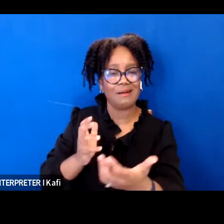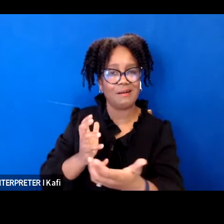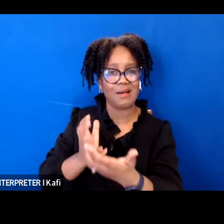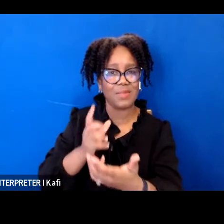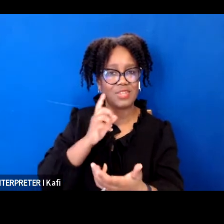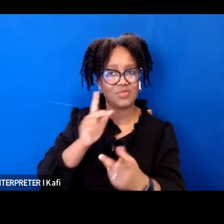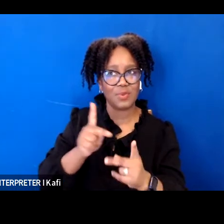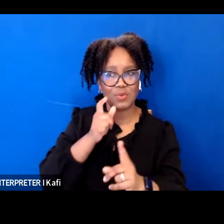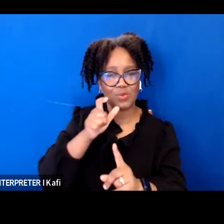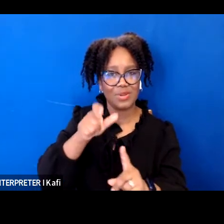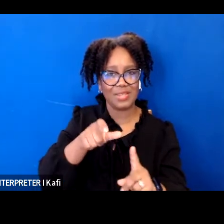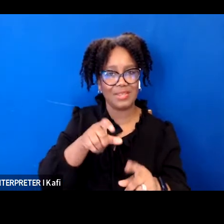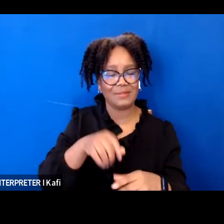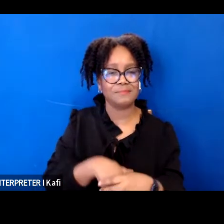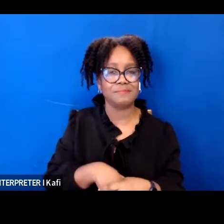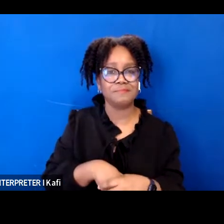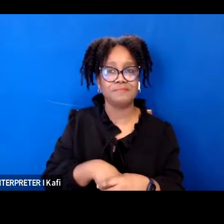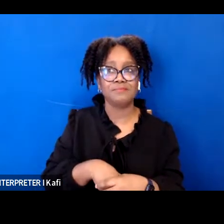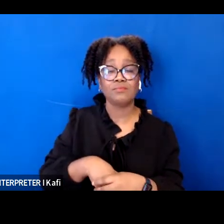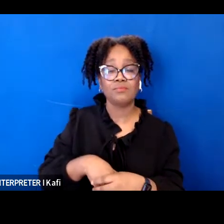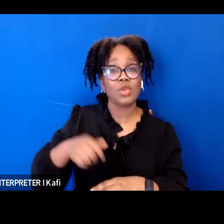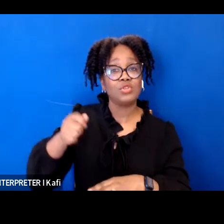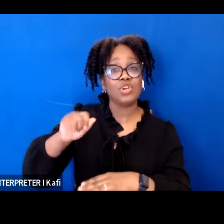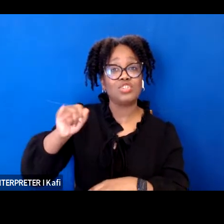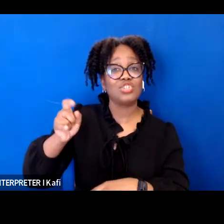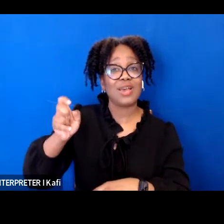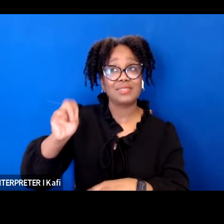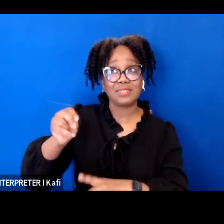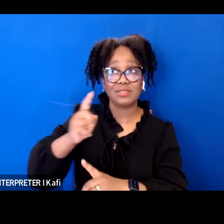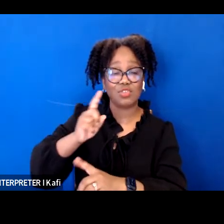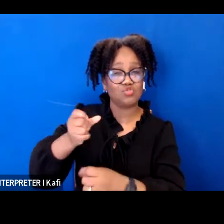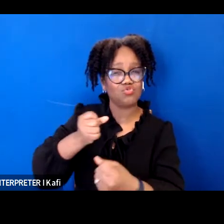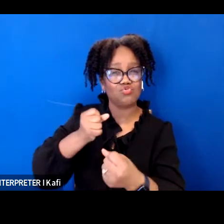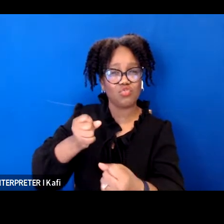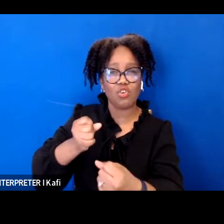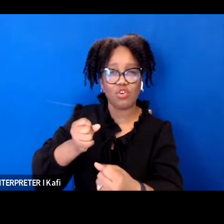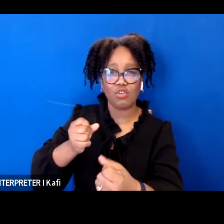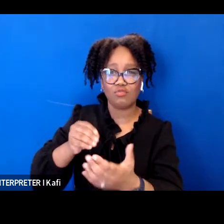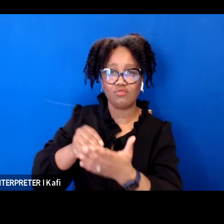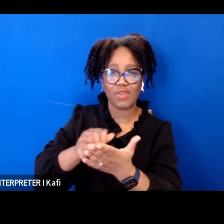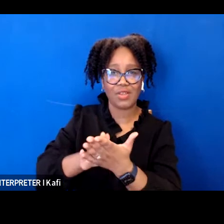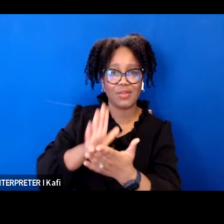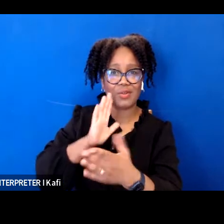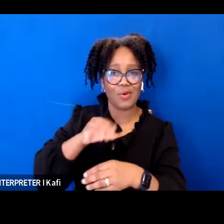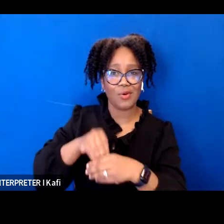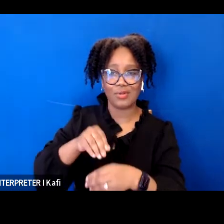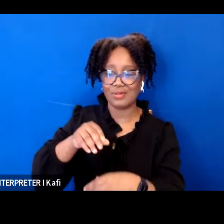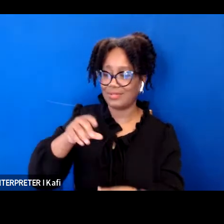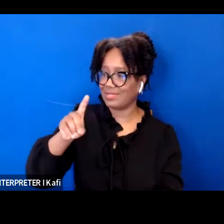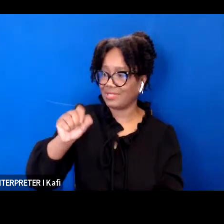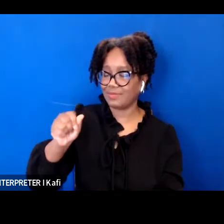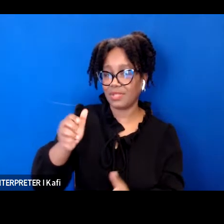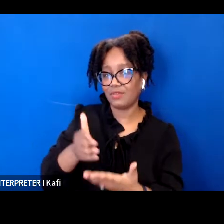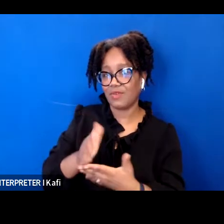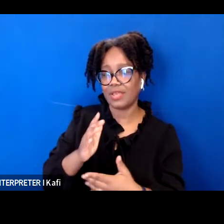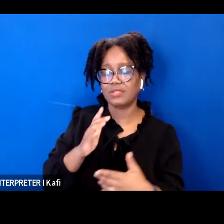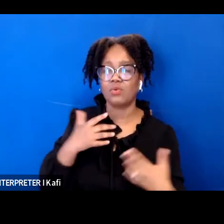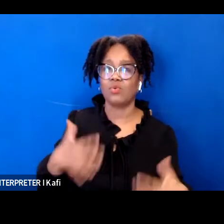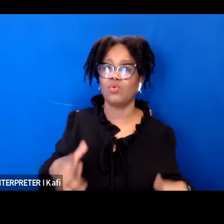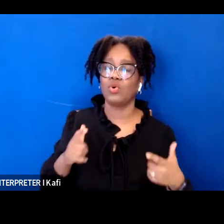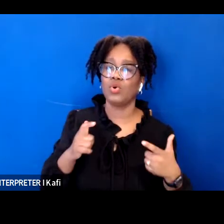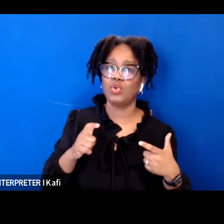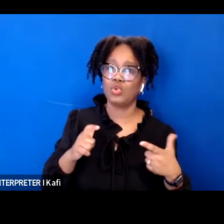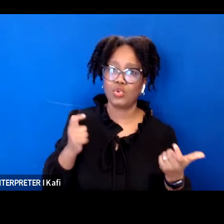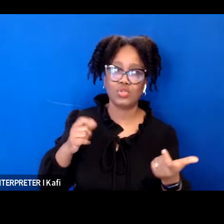judge jackson's strong record on disability rights is a huge benefit to the disability